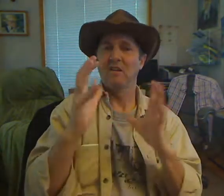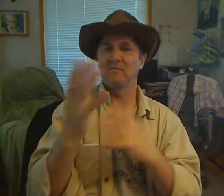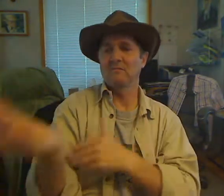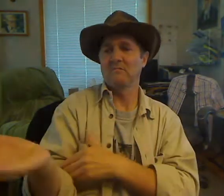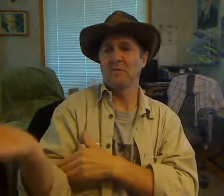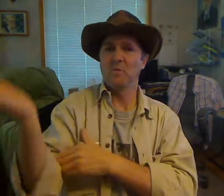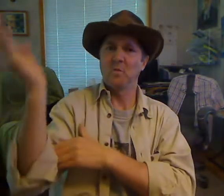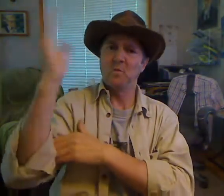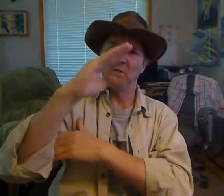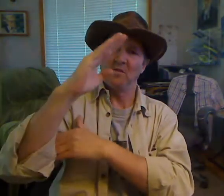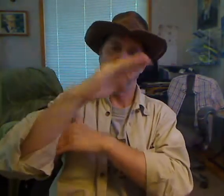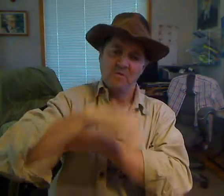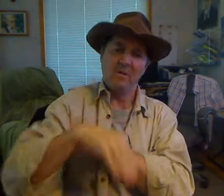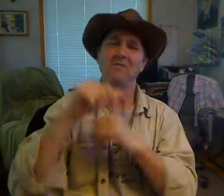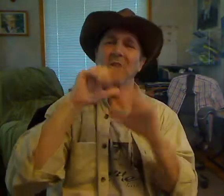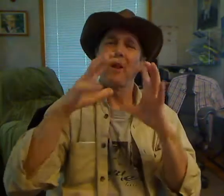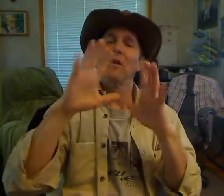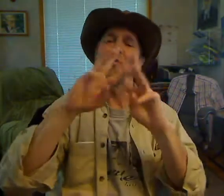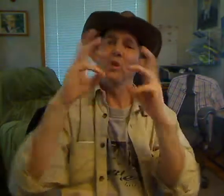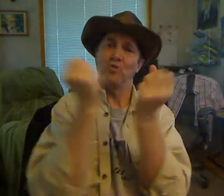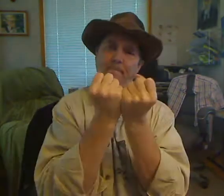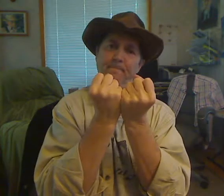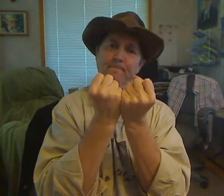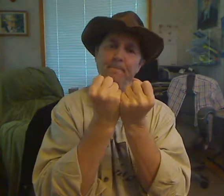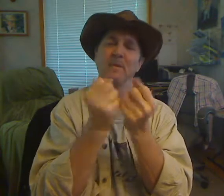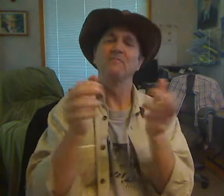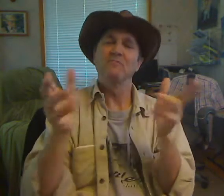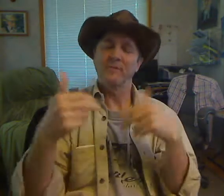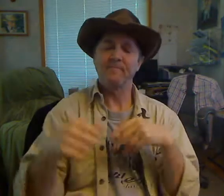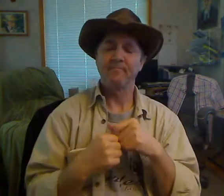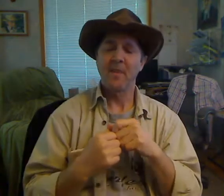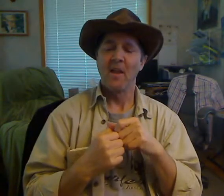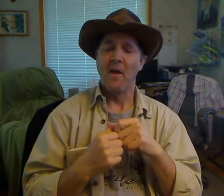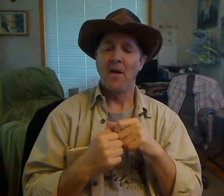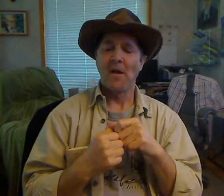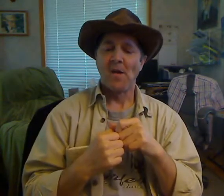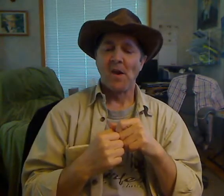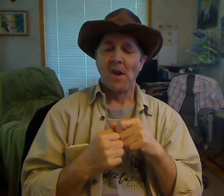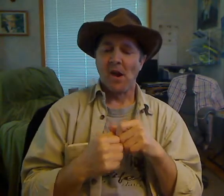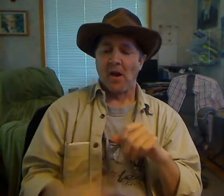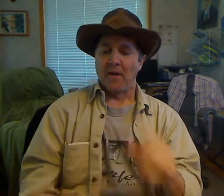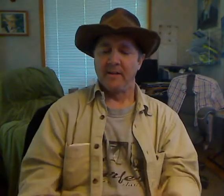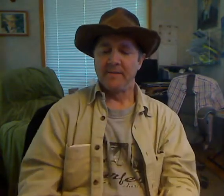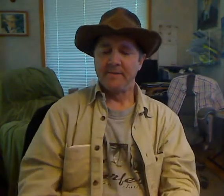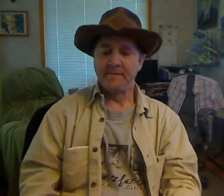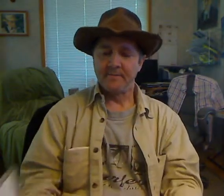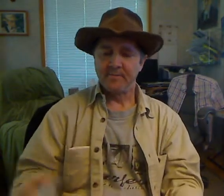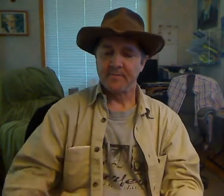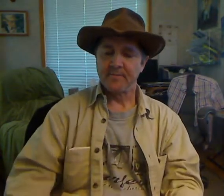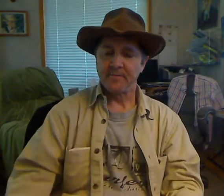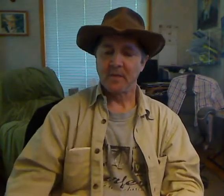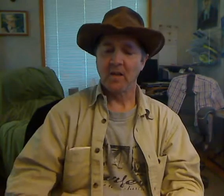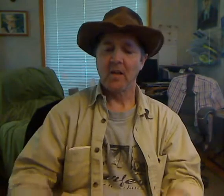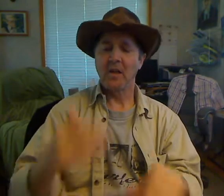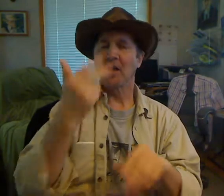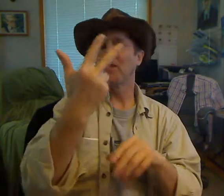the risk of skin cancer. What the Cancer Society wants teens to do instead is use sprays and water shells, natural sunlight,